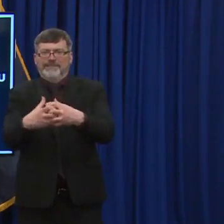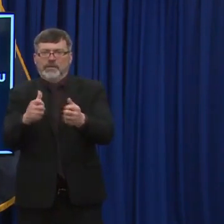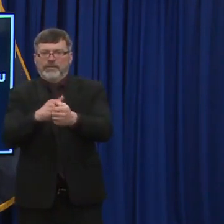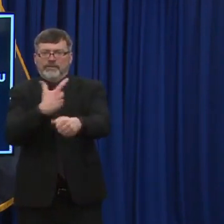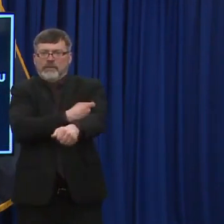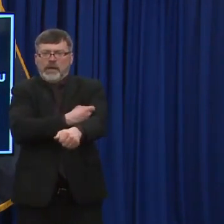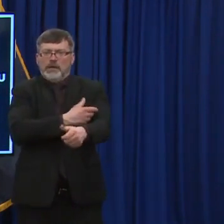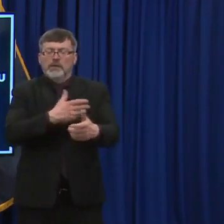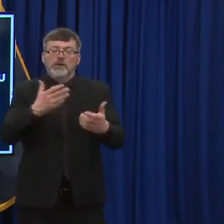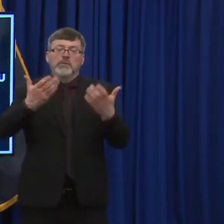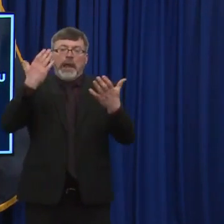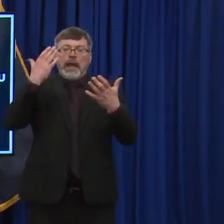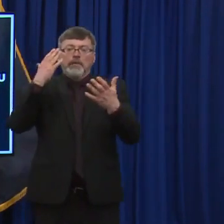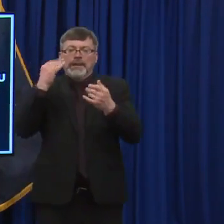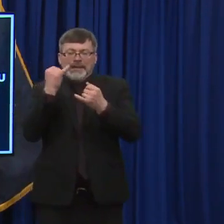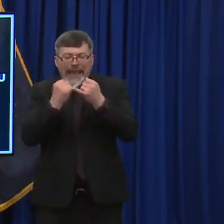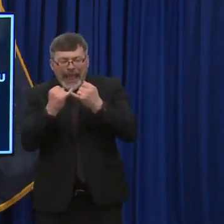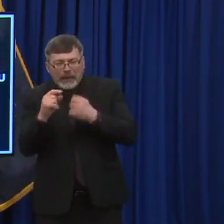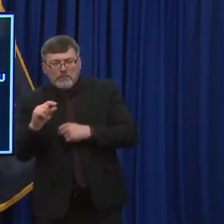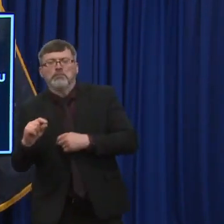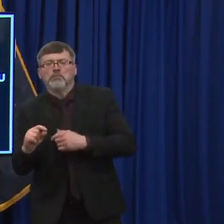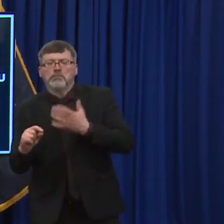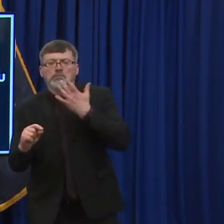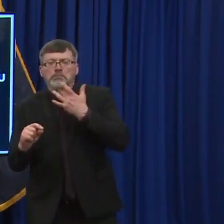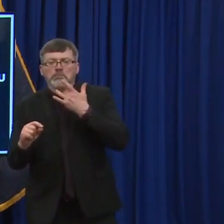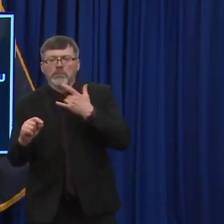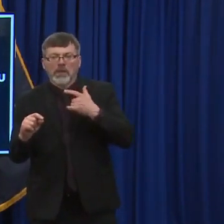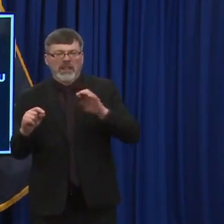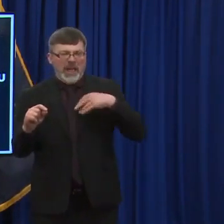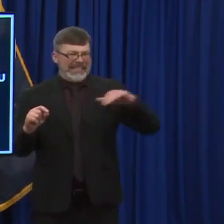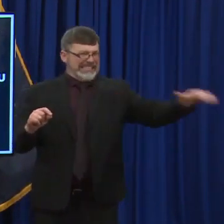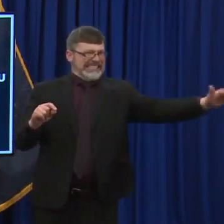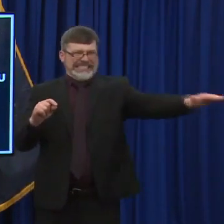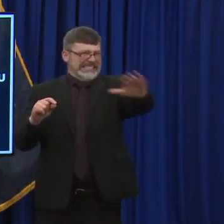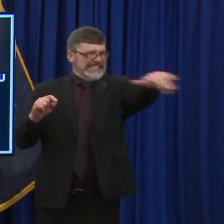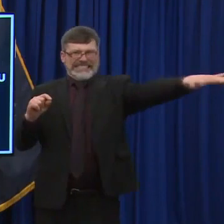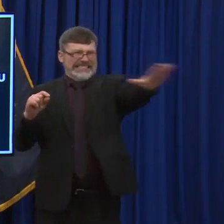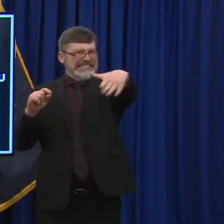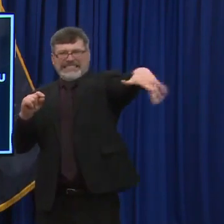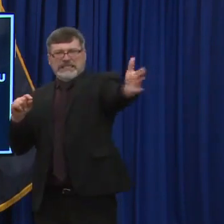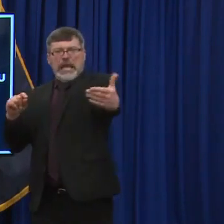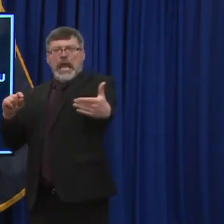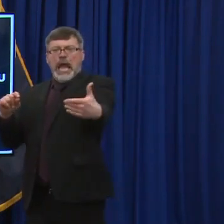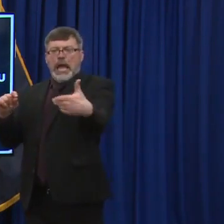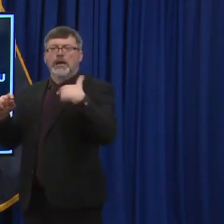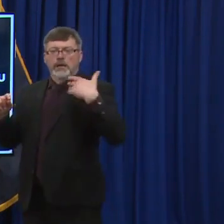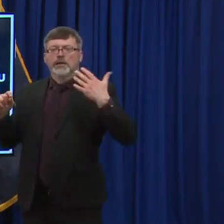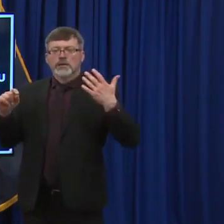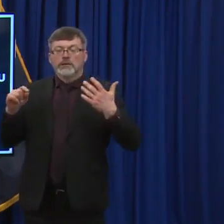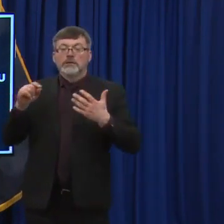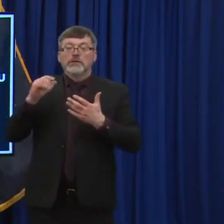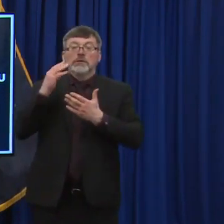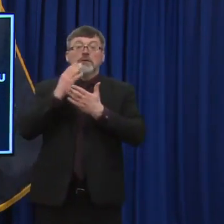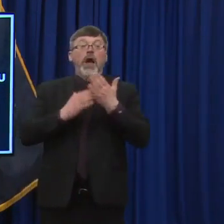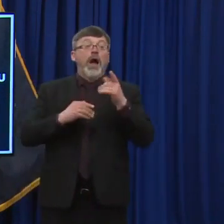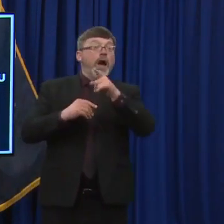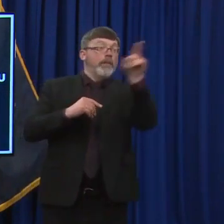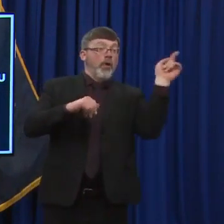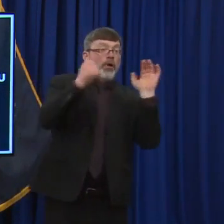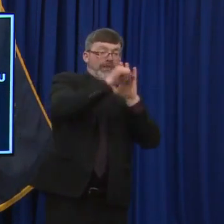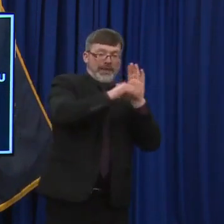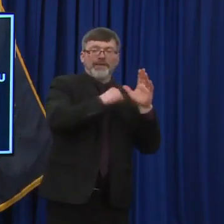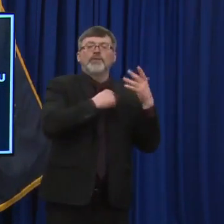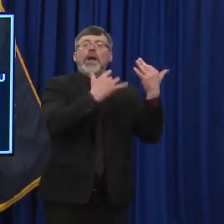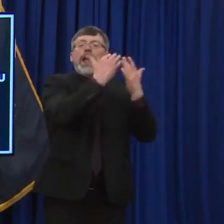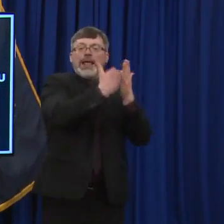available and folks will get on the phone and we make sure it doesn't get wasted. And some of the states where you see wait lists and things of that nature, some of those are these open,